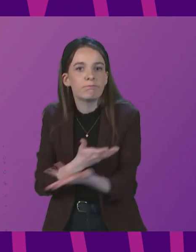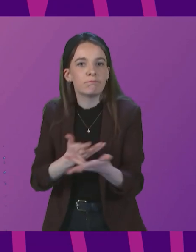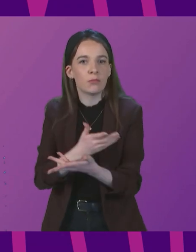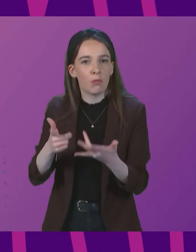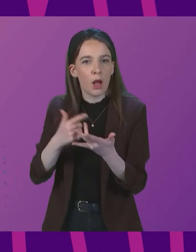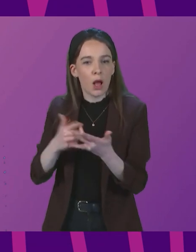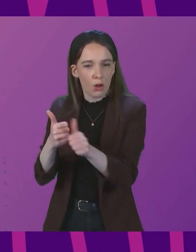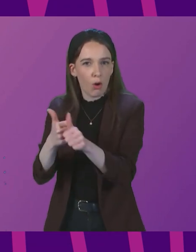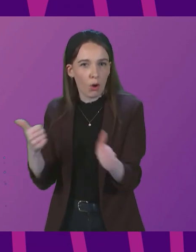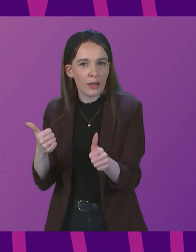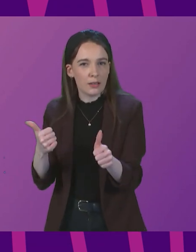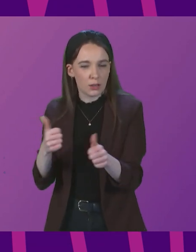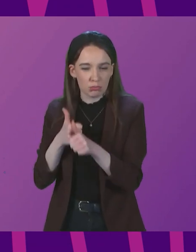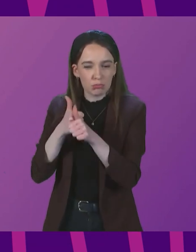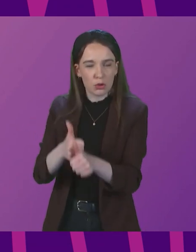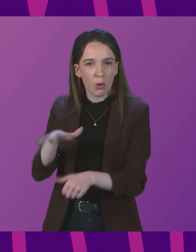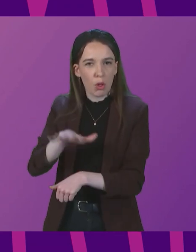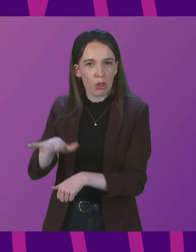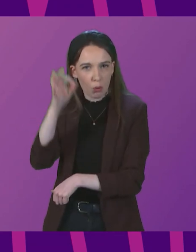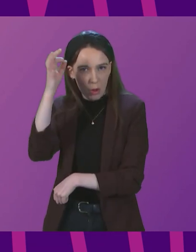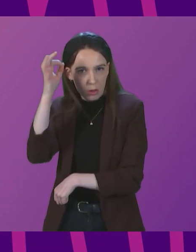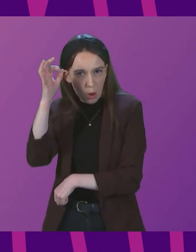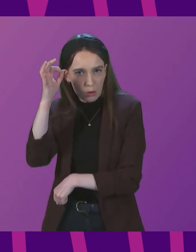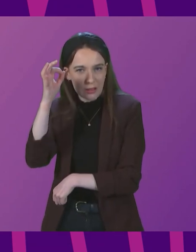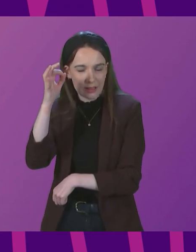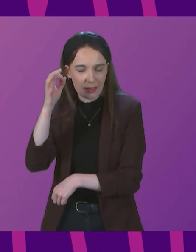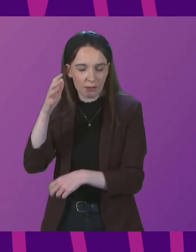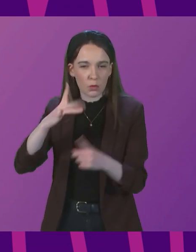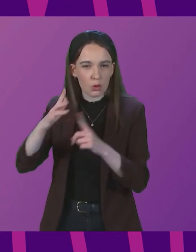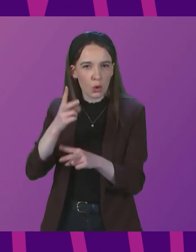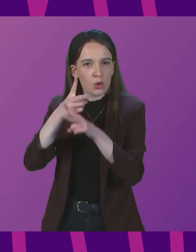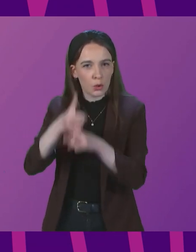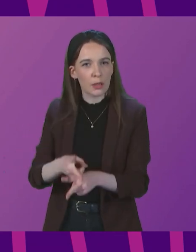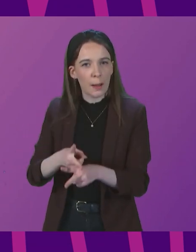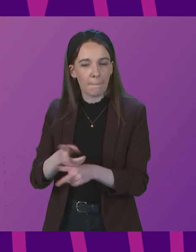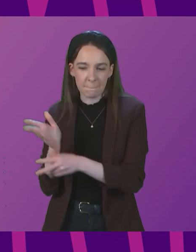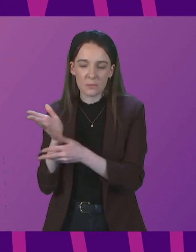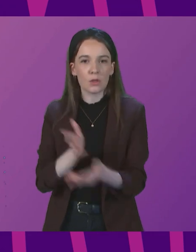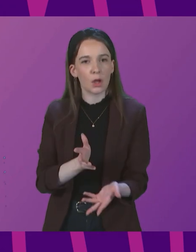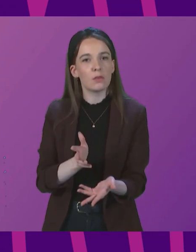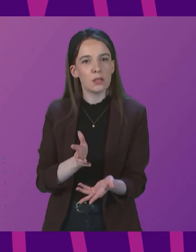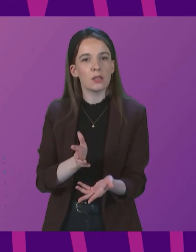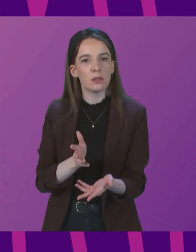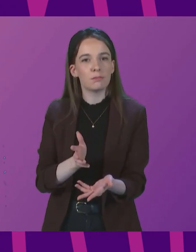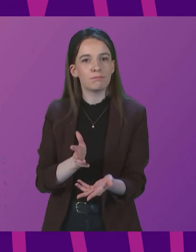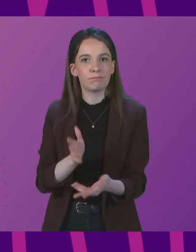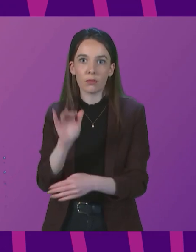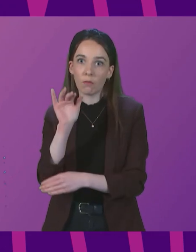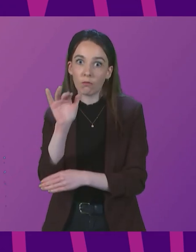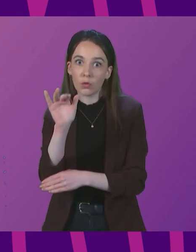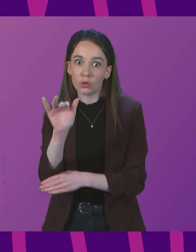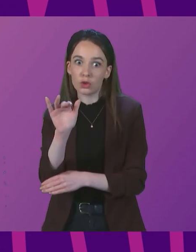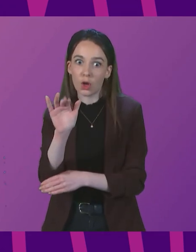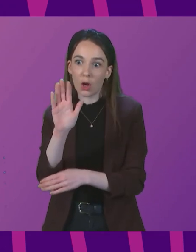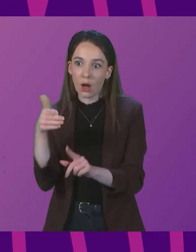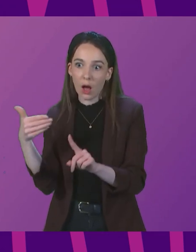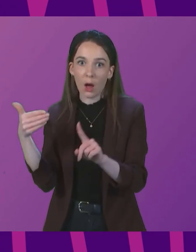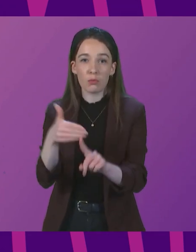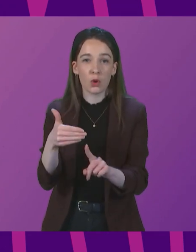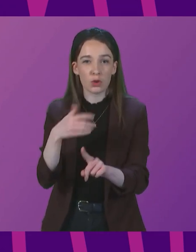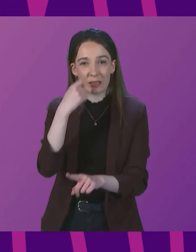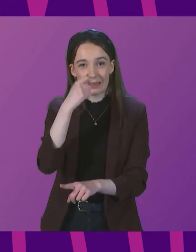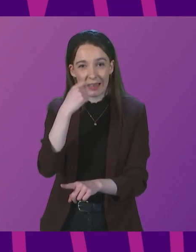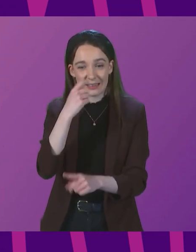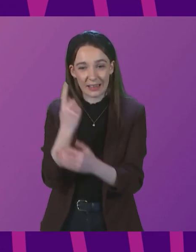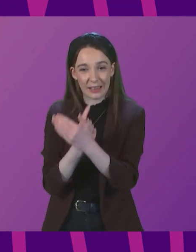support that local authorities are providing for social care services. The future approach to testing and self-isolation